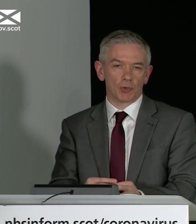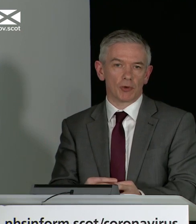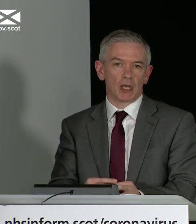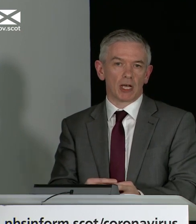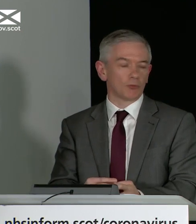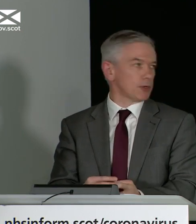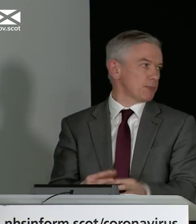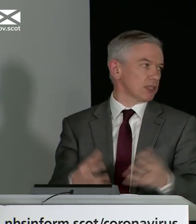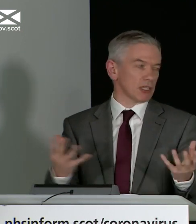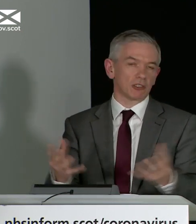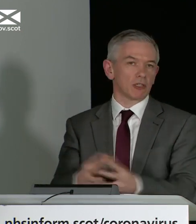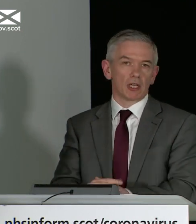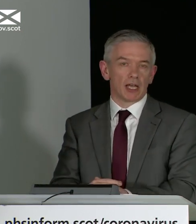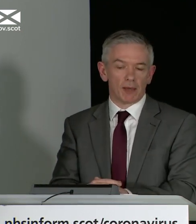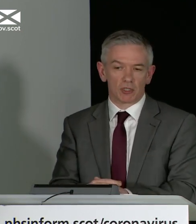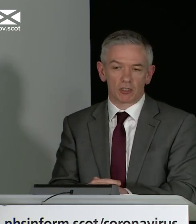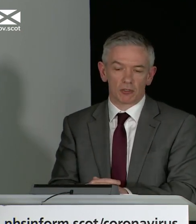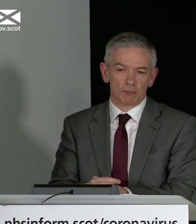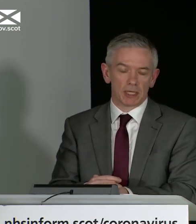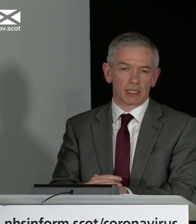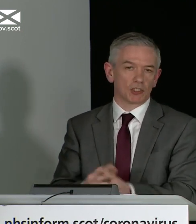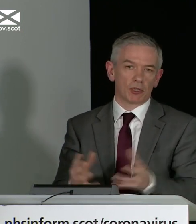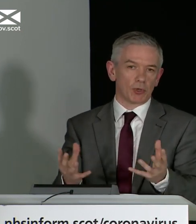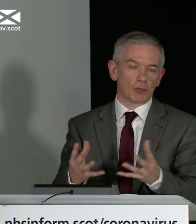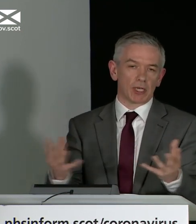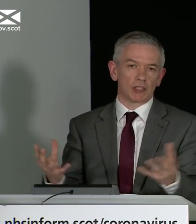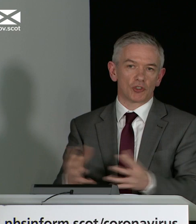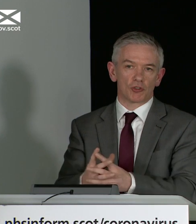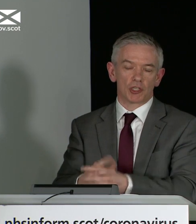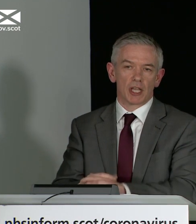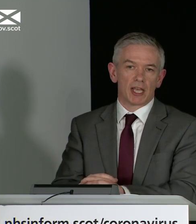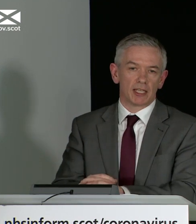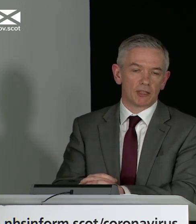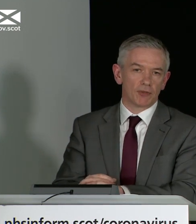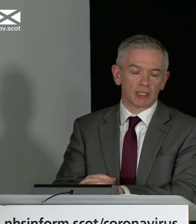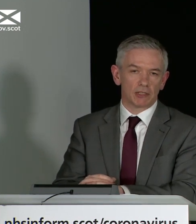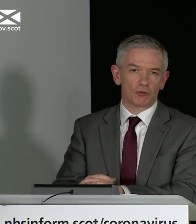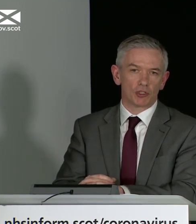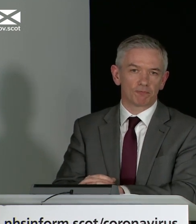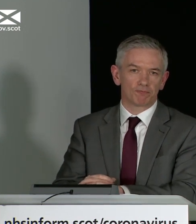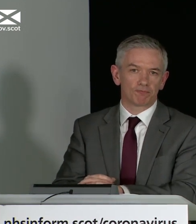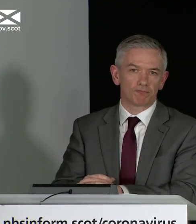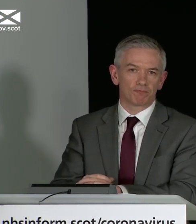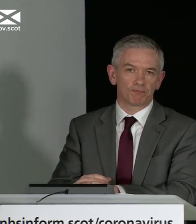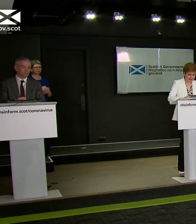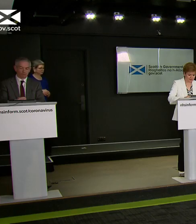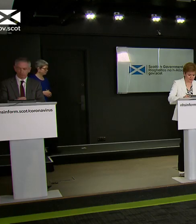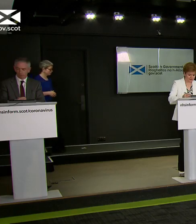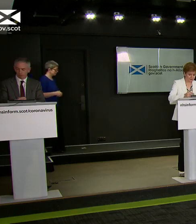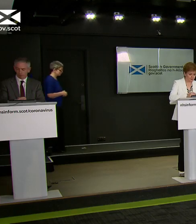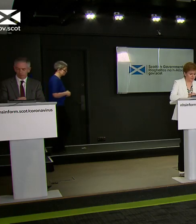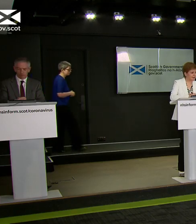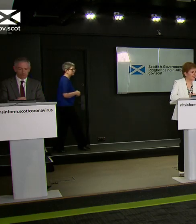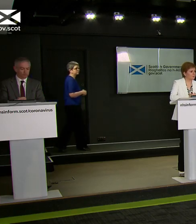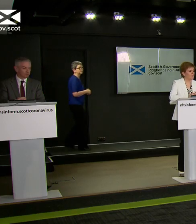country as well. And we expect that to be something we can introduce in the fairly near future. Okay, thanks. Catrine